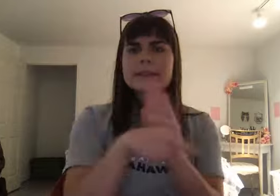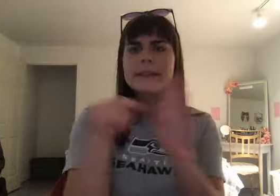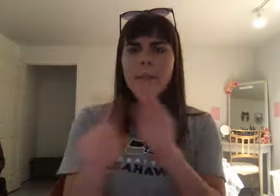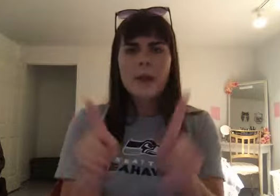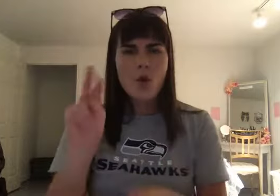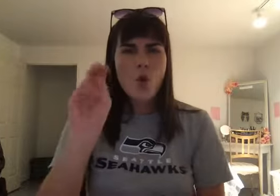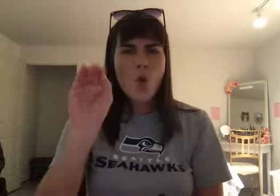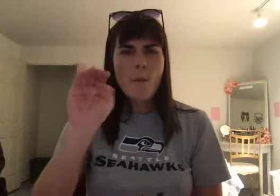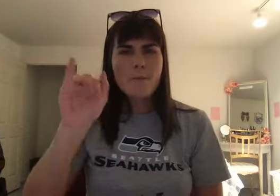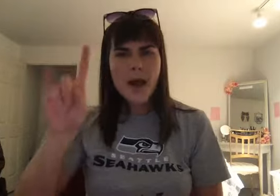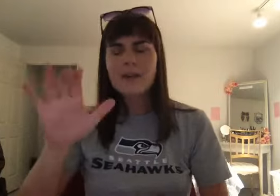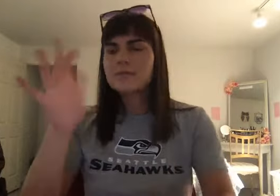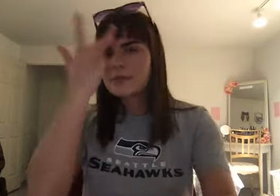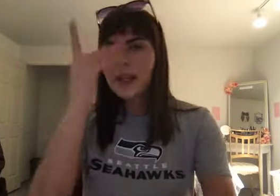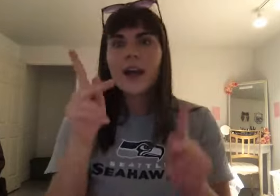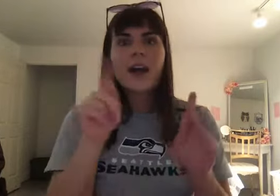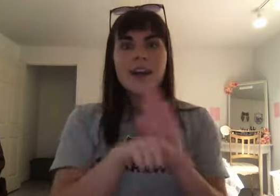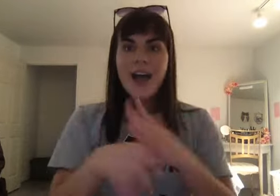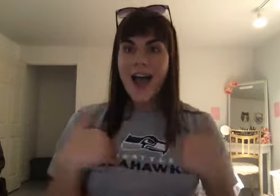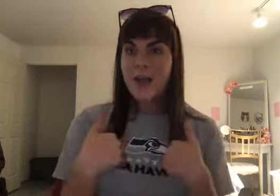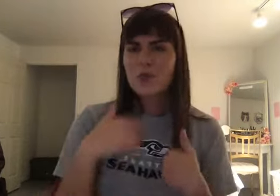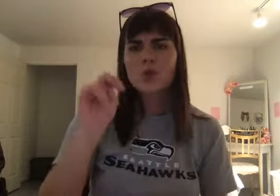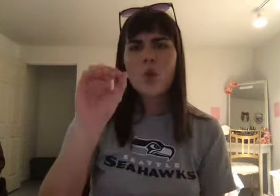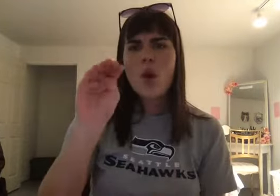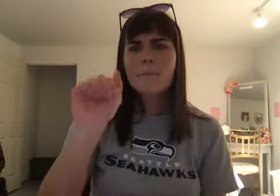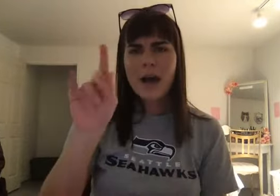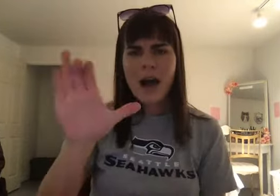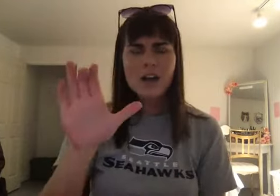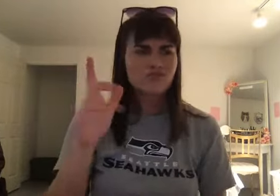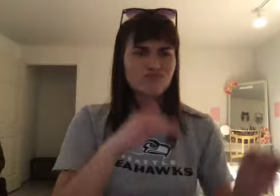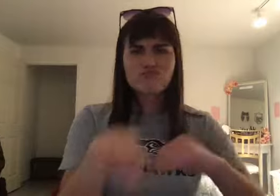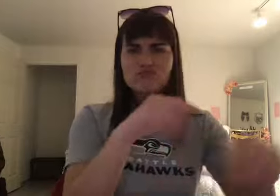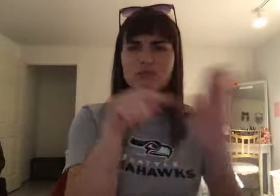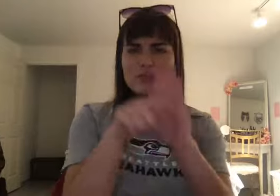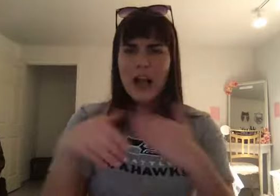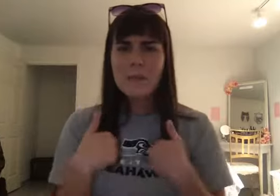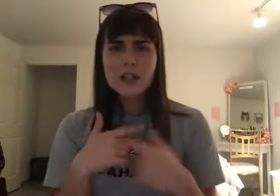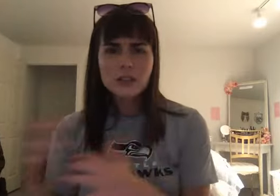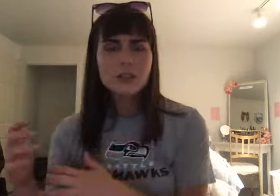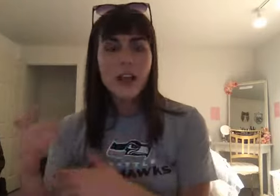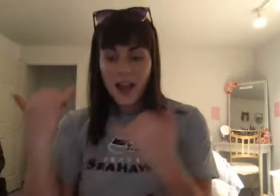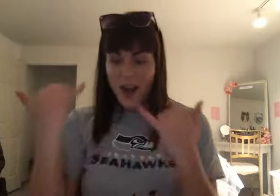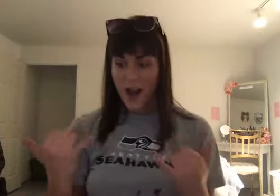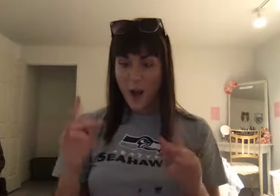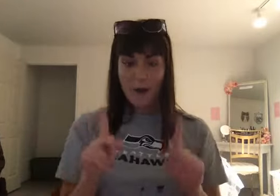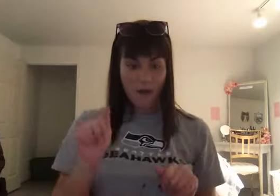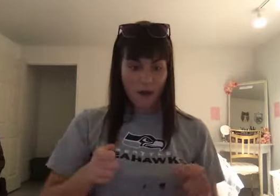staying in one place. Now that you have people that are growing food in one spot, they're now going to